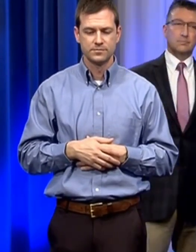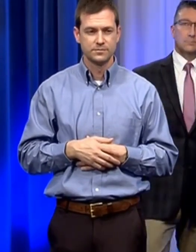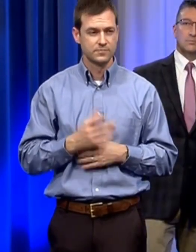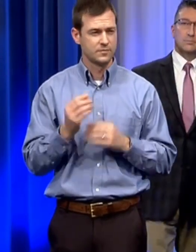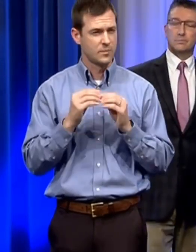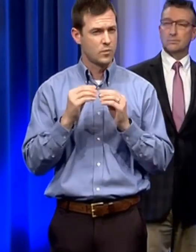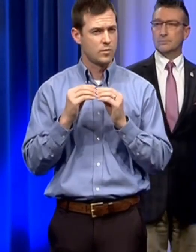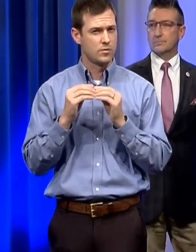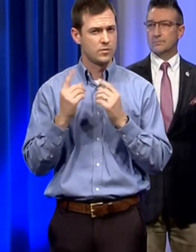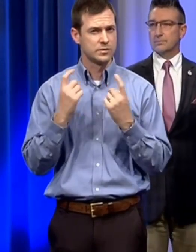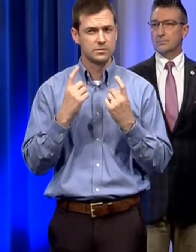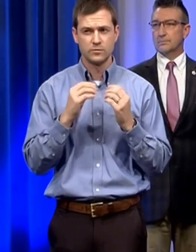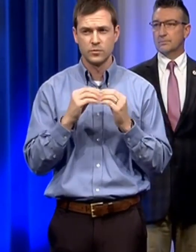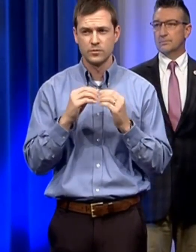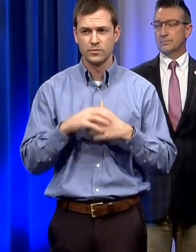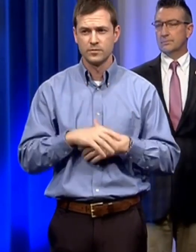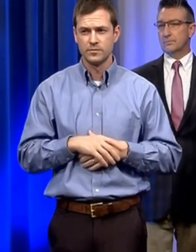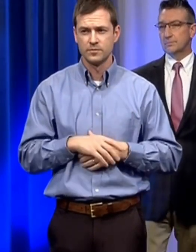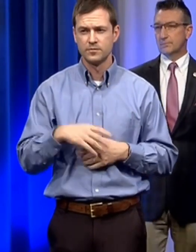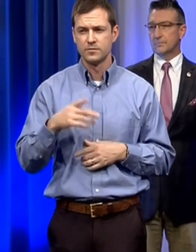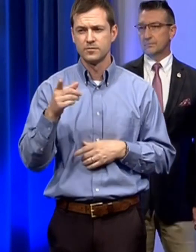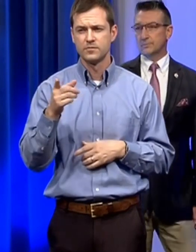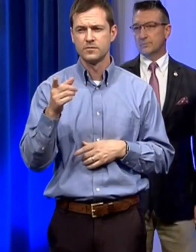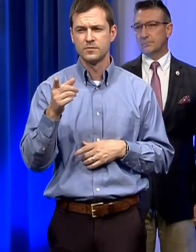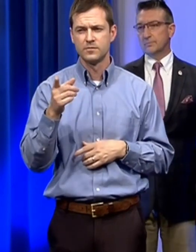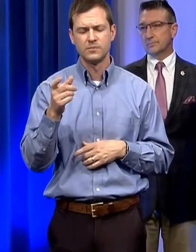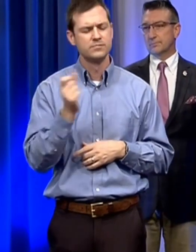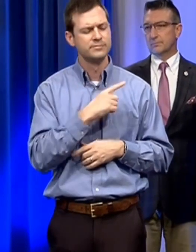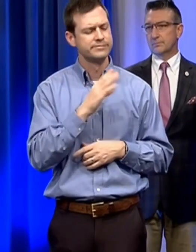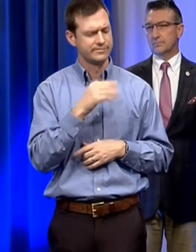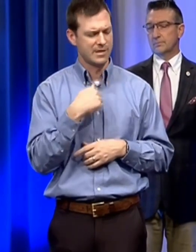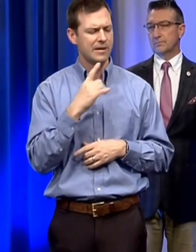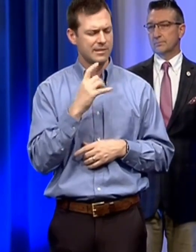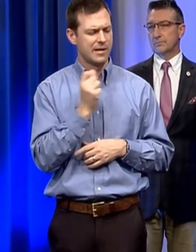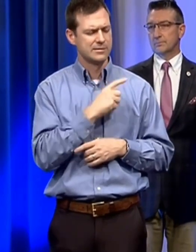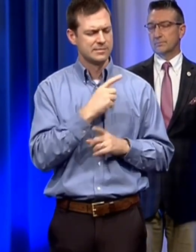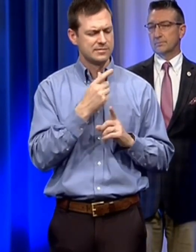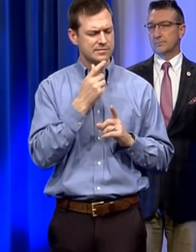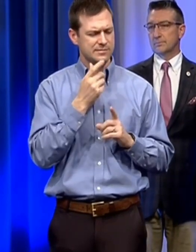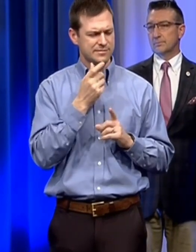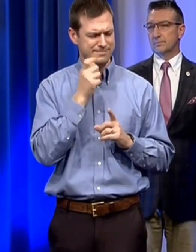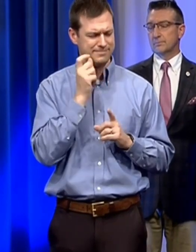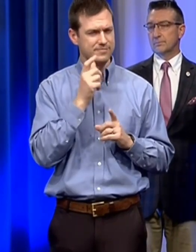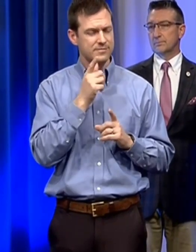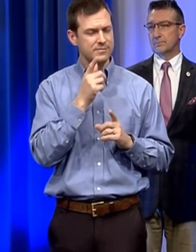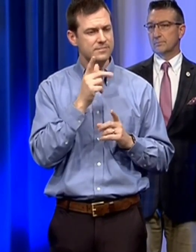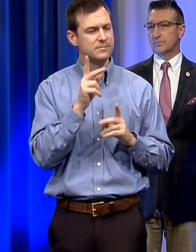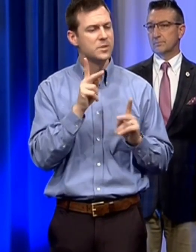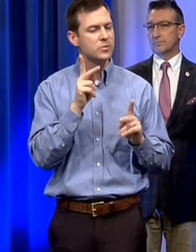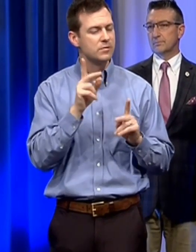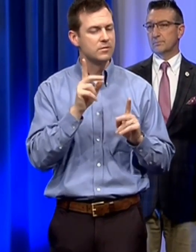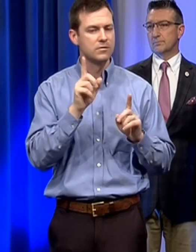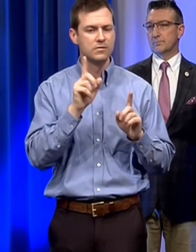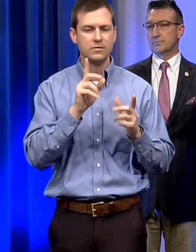we have additional questions you know for people who and i kind of asked this earlier but you know people are going to the